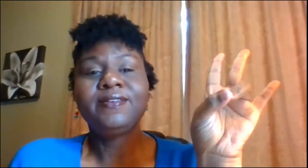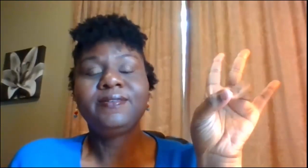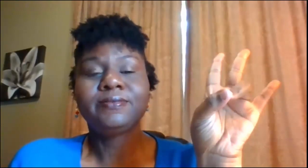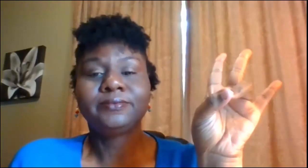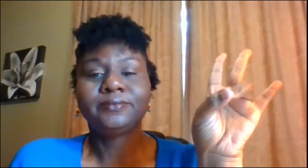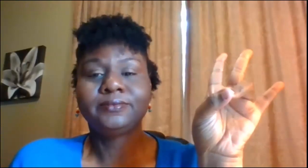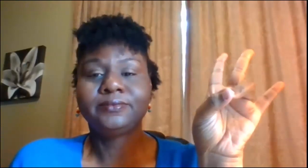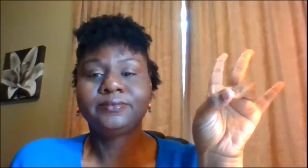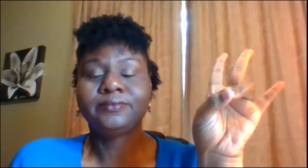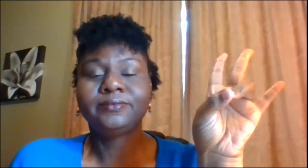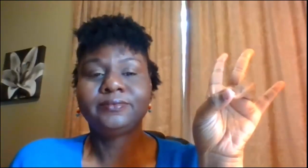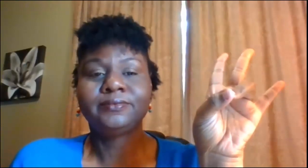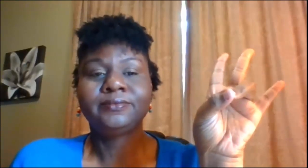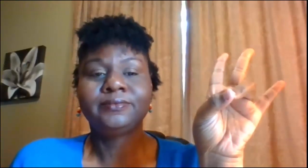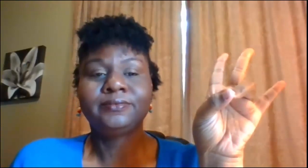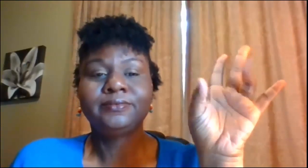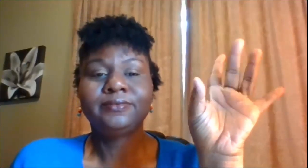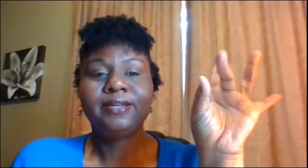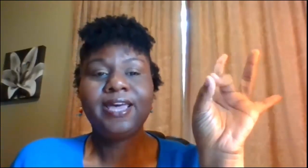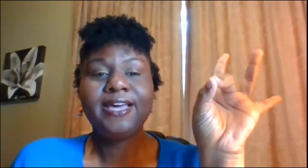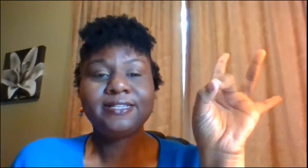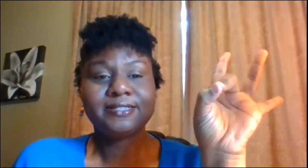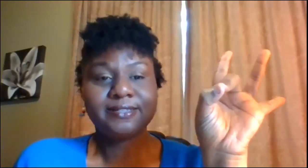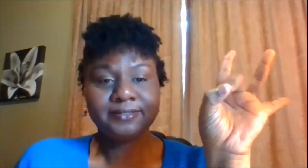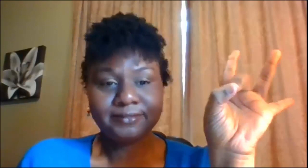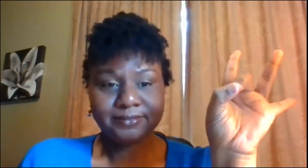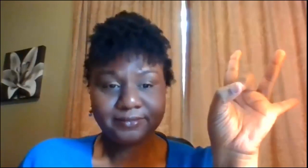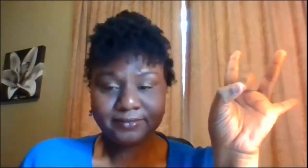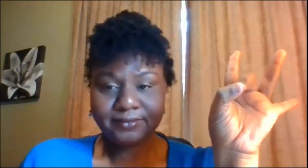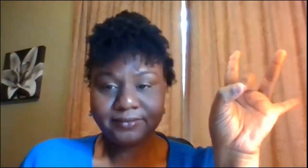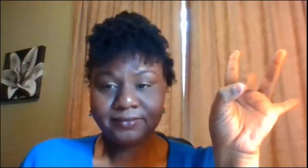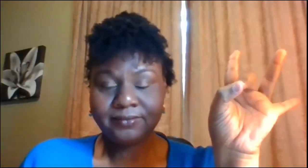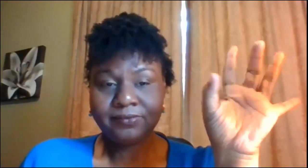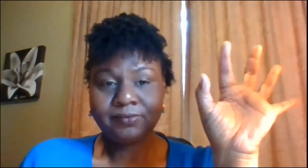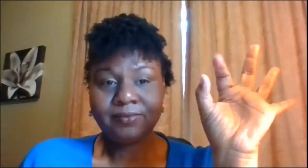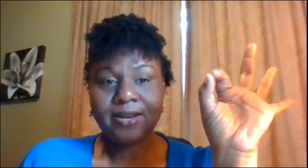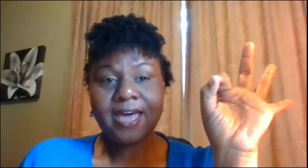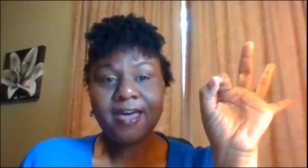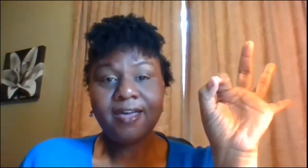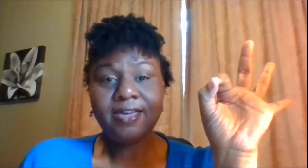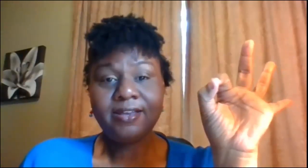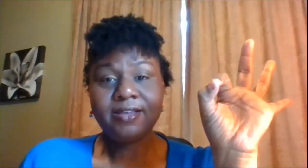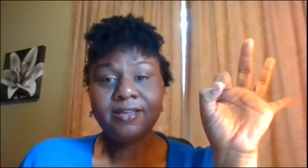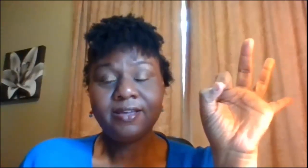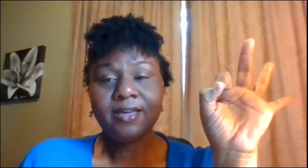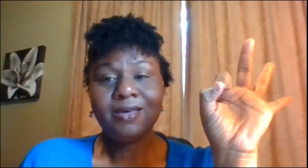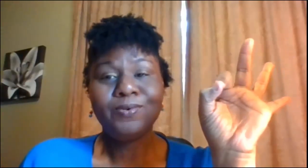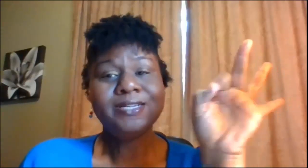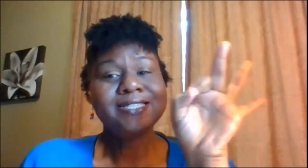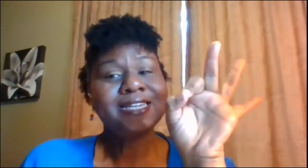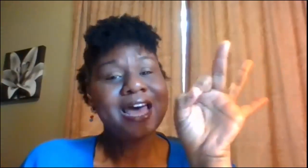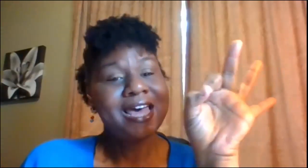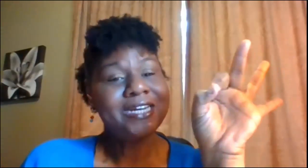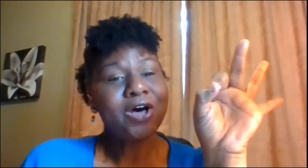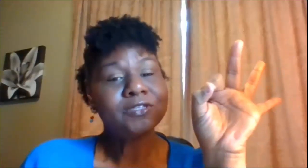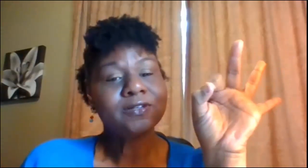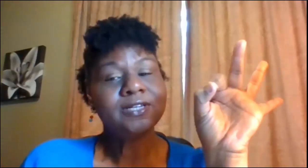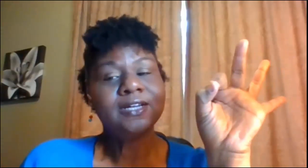eight nine and what does nine also look